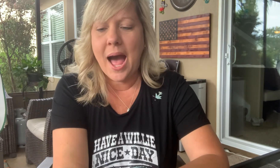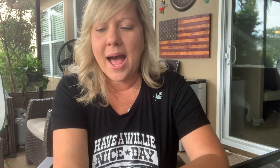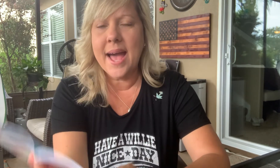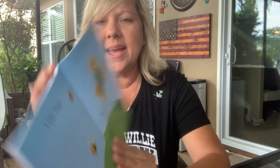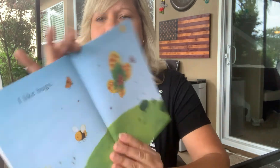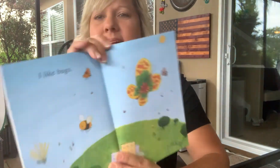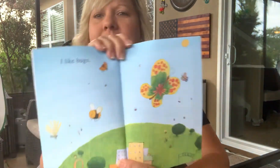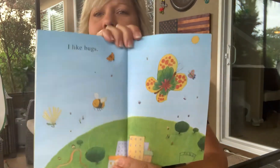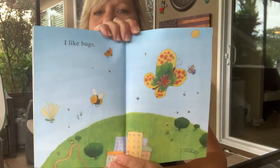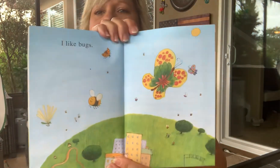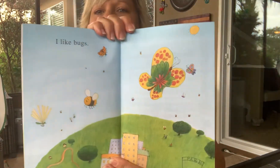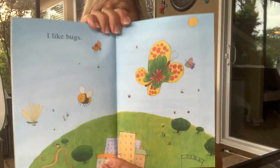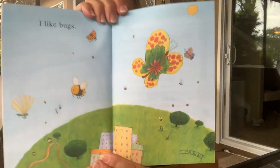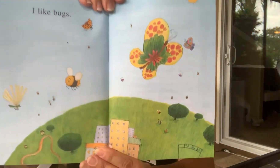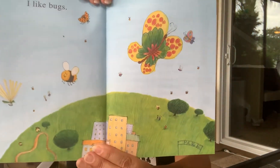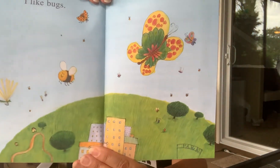I like bugs.